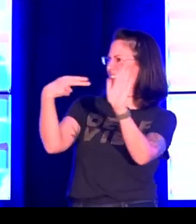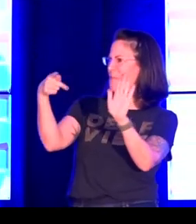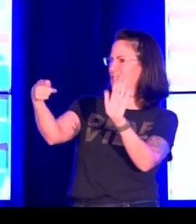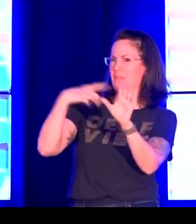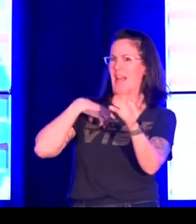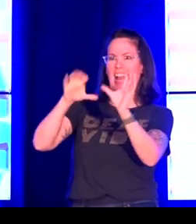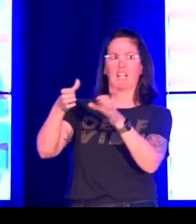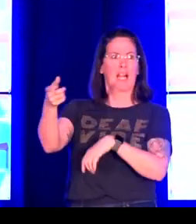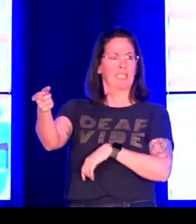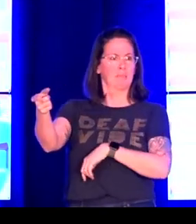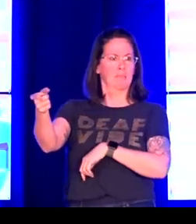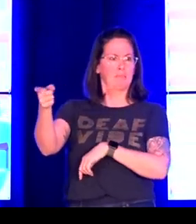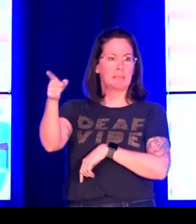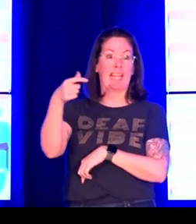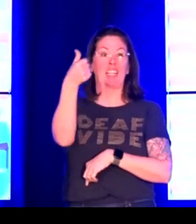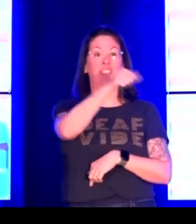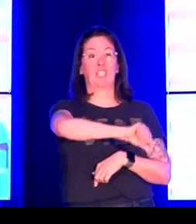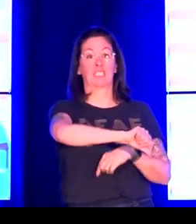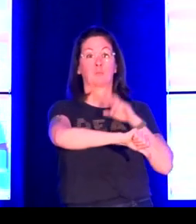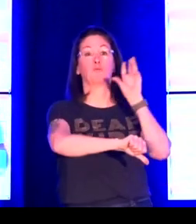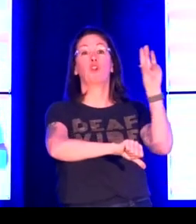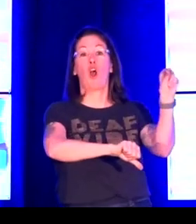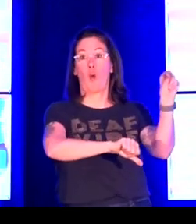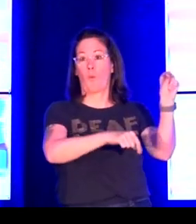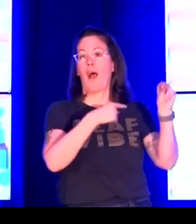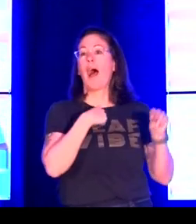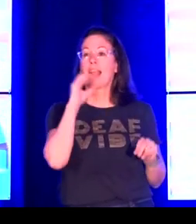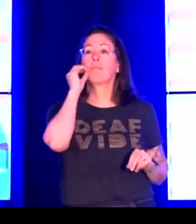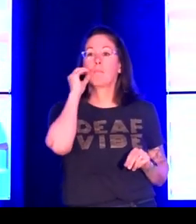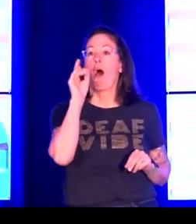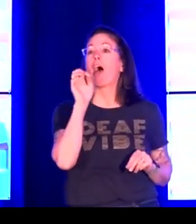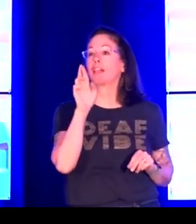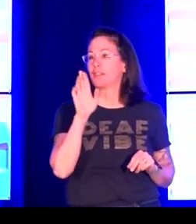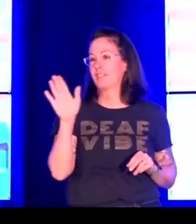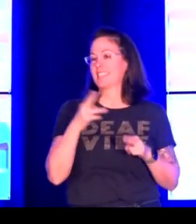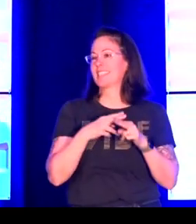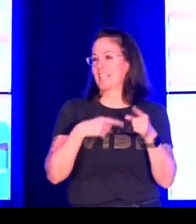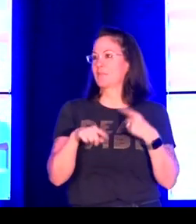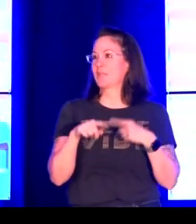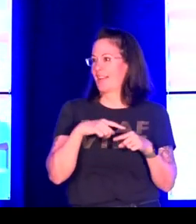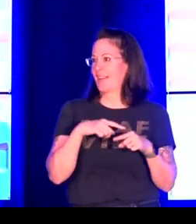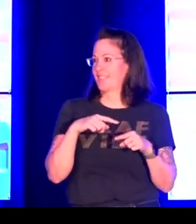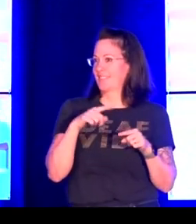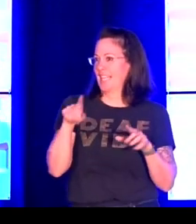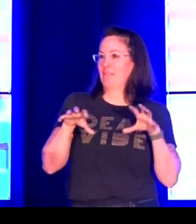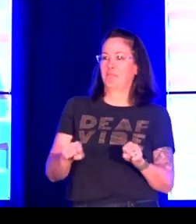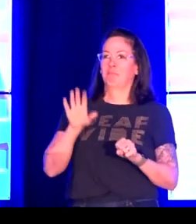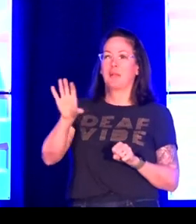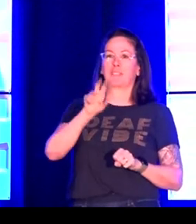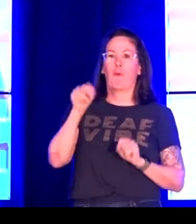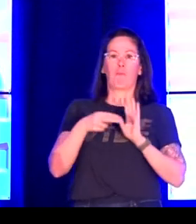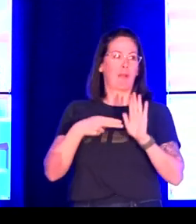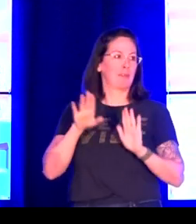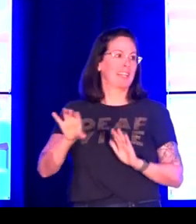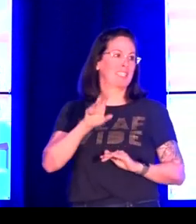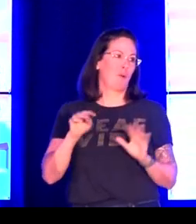said, you are a CODA. I labeled him and categorized him. He rejected my category immediately and said, no, I am Oliver, which